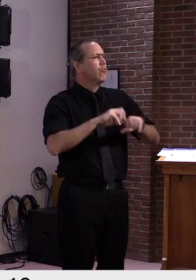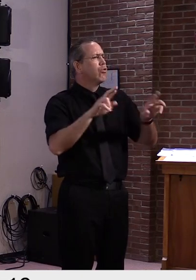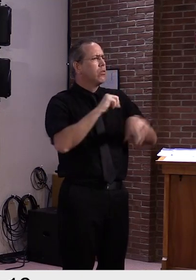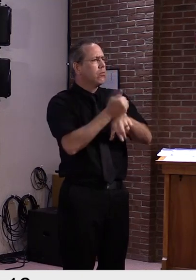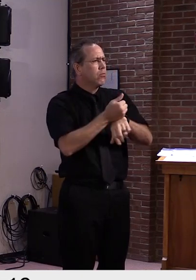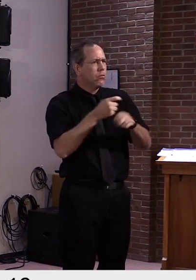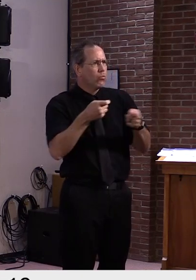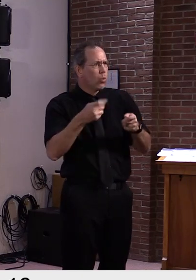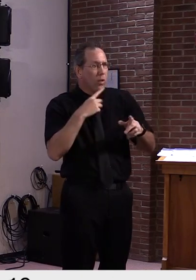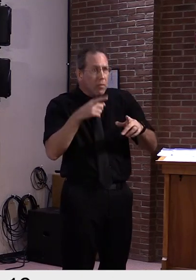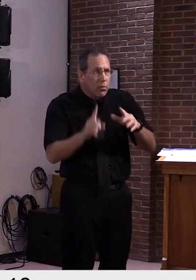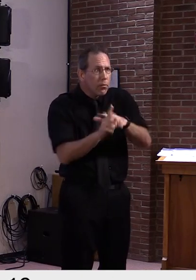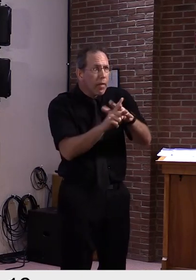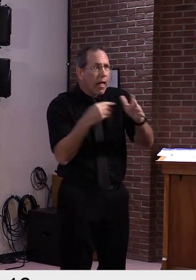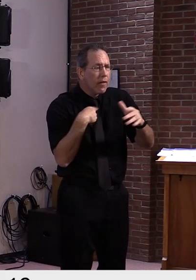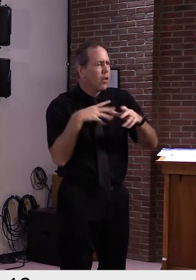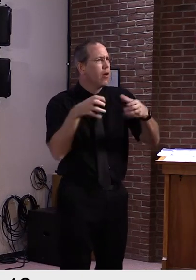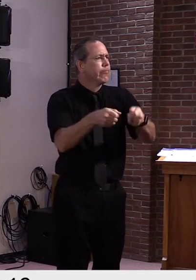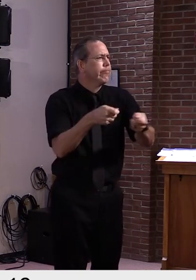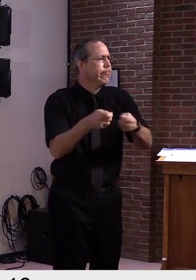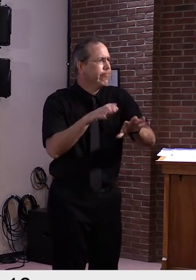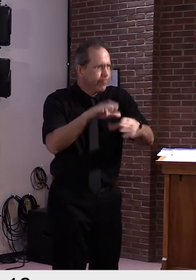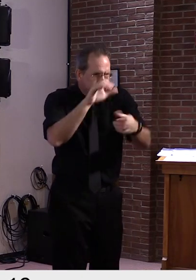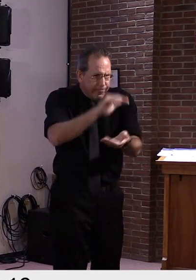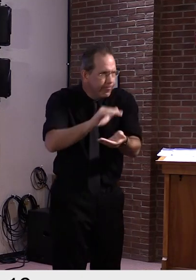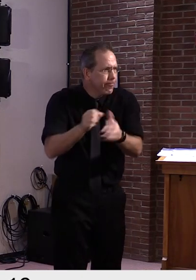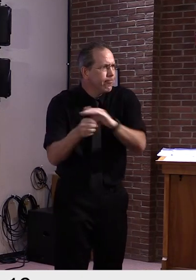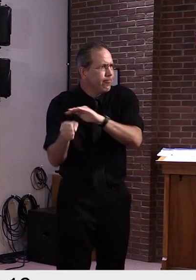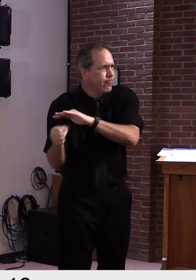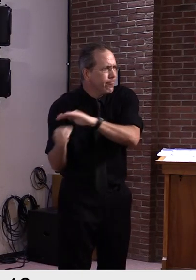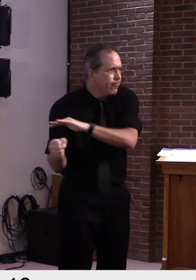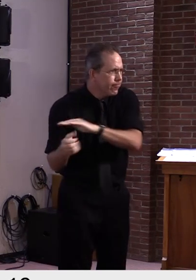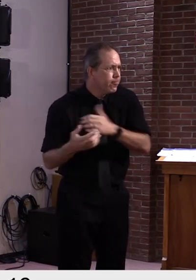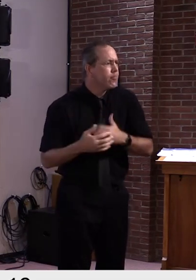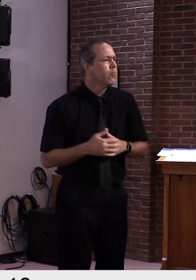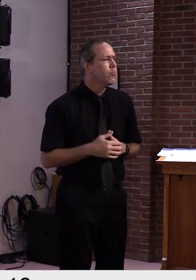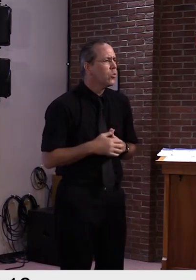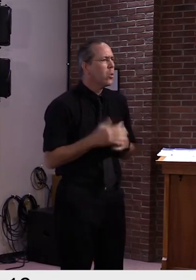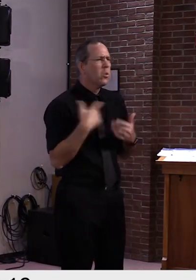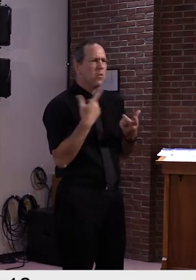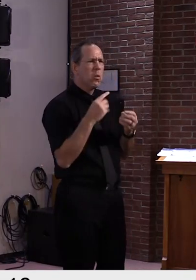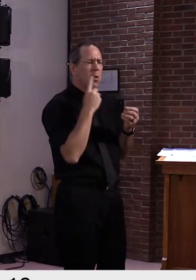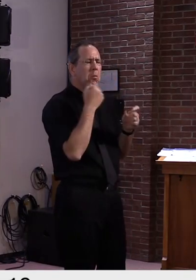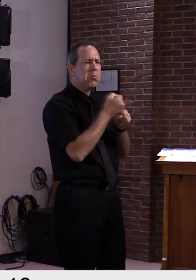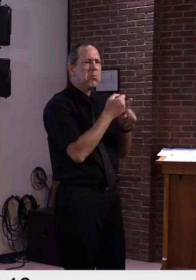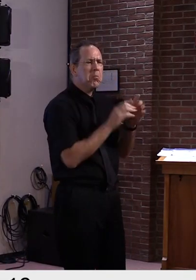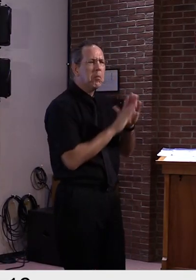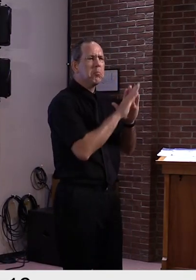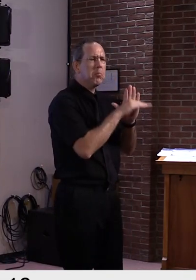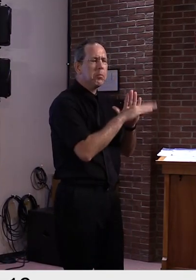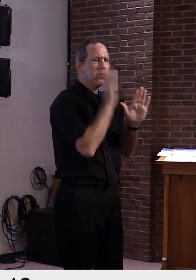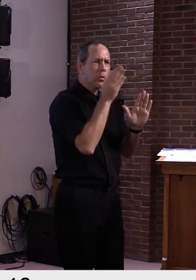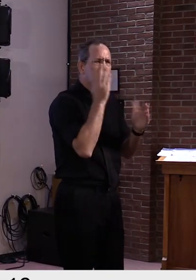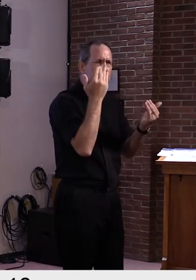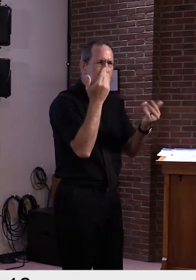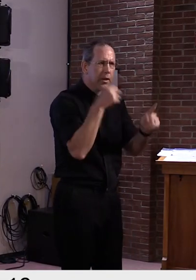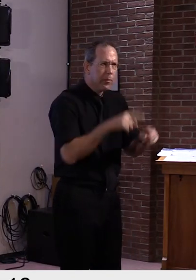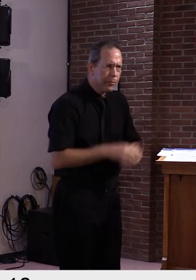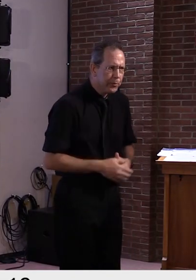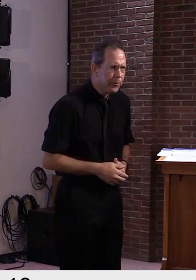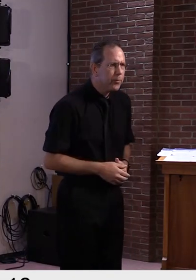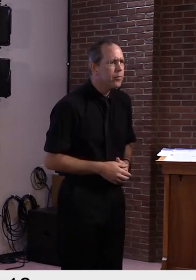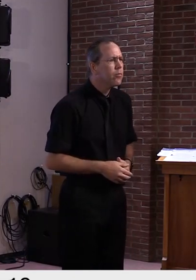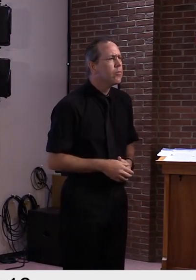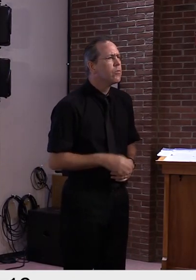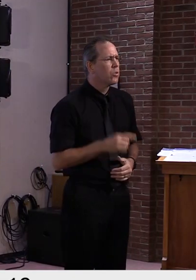ed when we do see those college-related spikes over the weeks ahead. Turning now to our travel map update, again, we saw